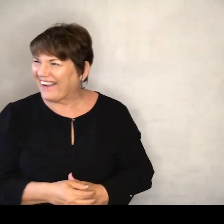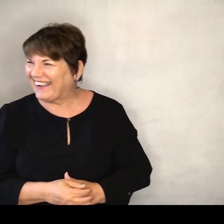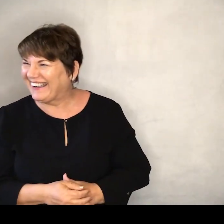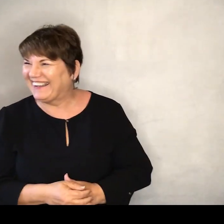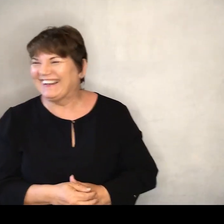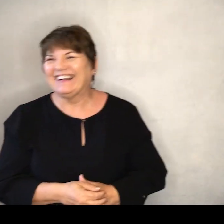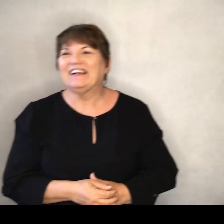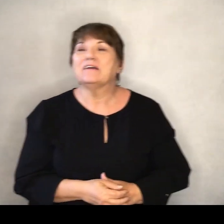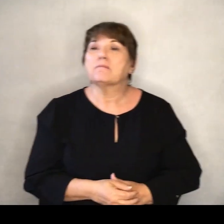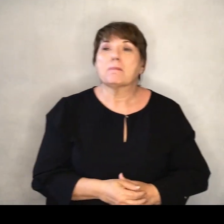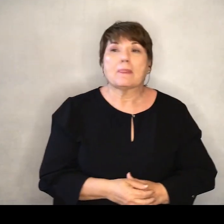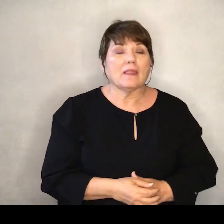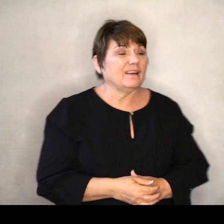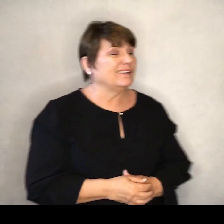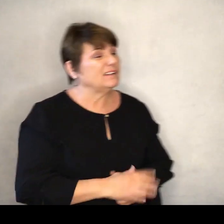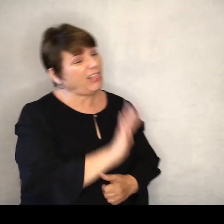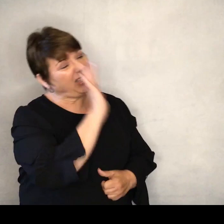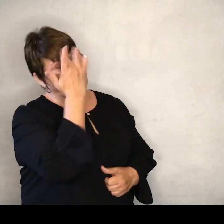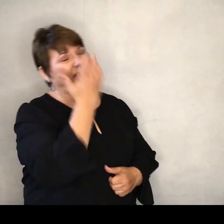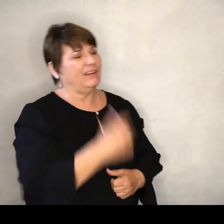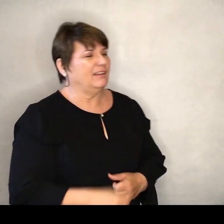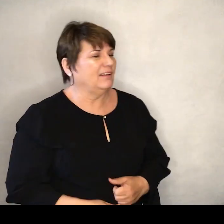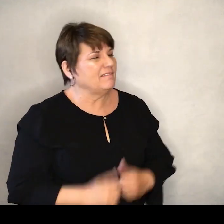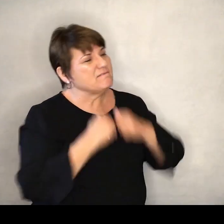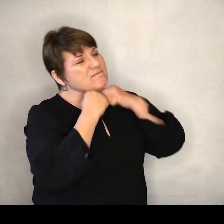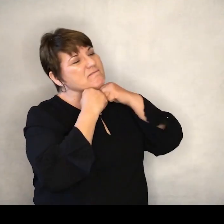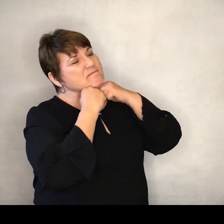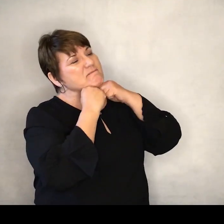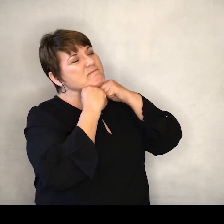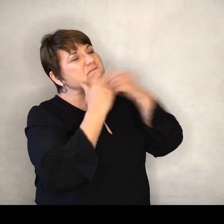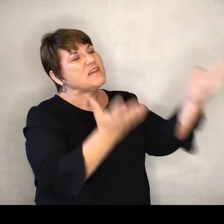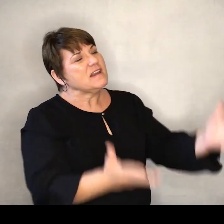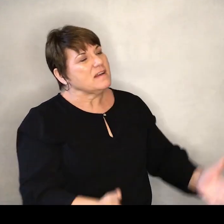You'll Sick and tired of being sick and tired.